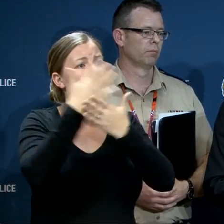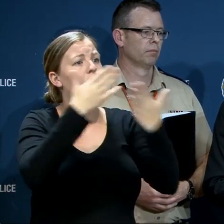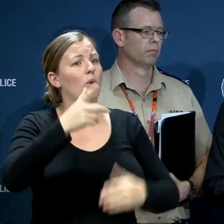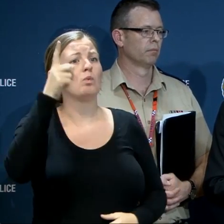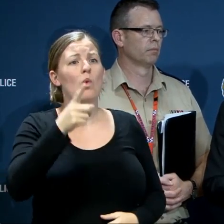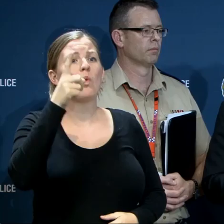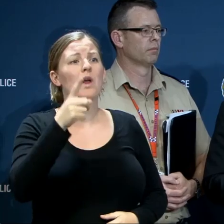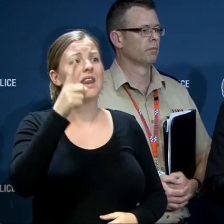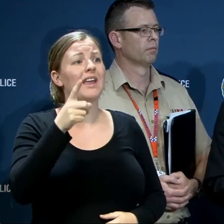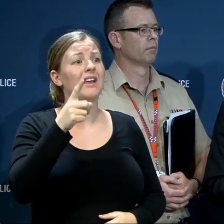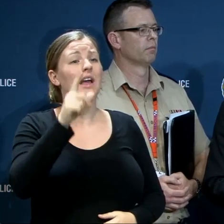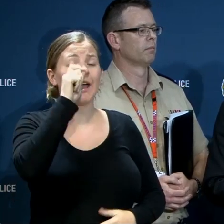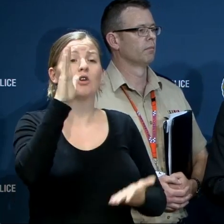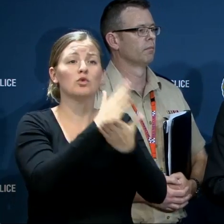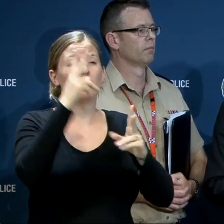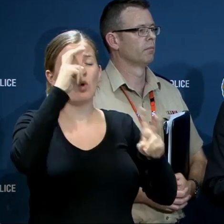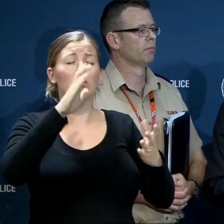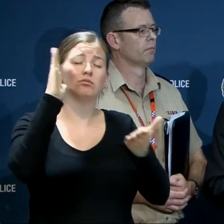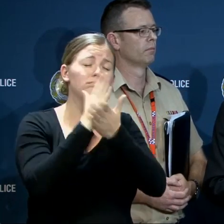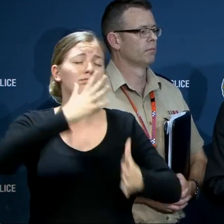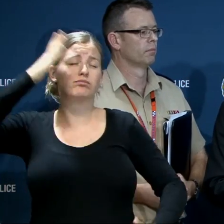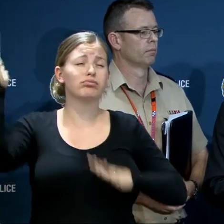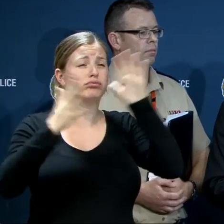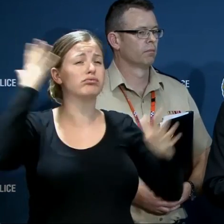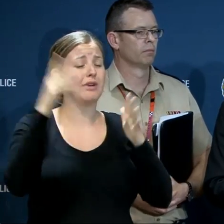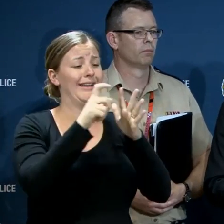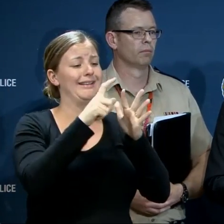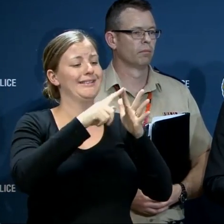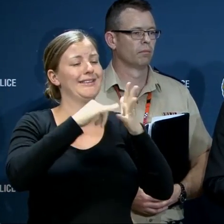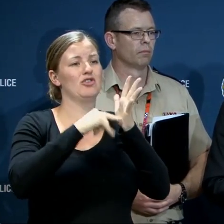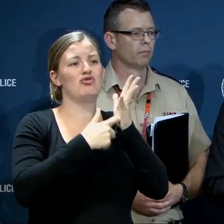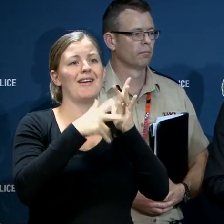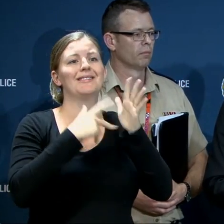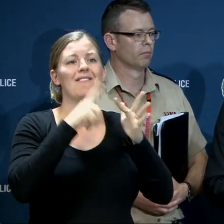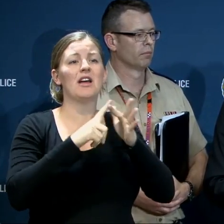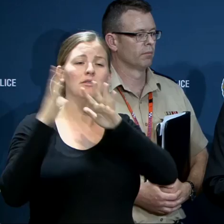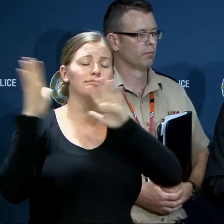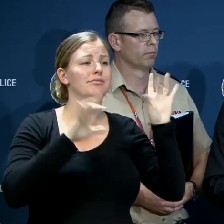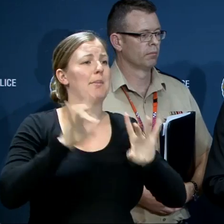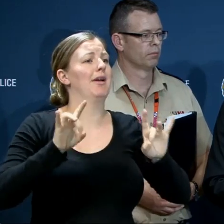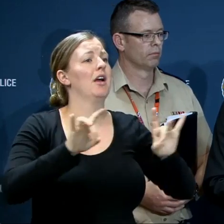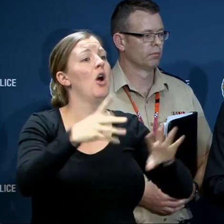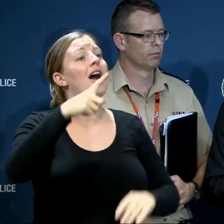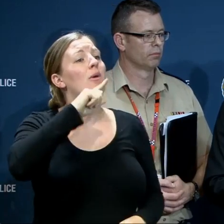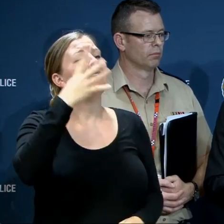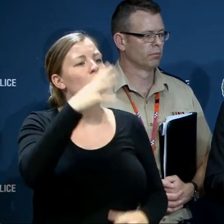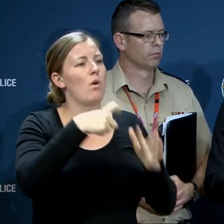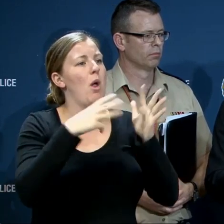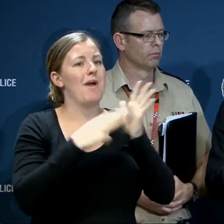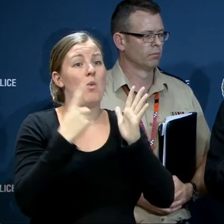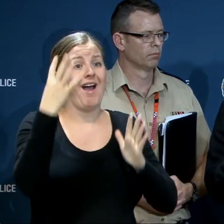to include an area of destructive winds. So wind gusts possibly up to 140 kilometres an hour. So that's